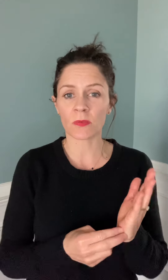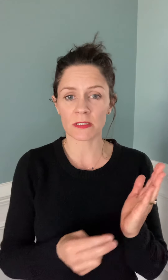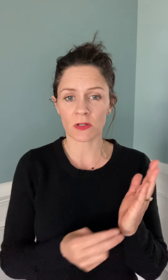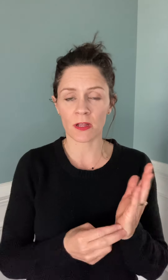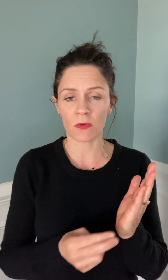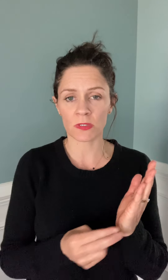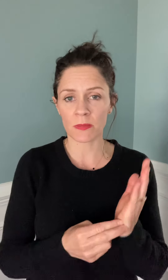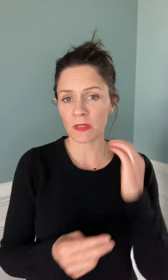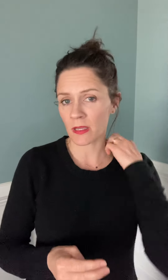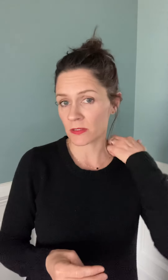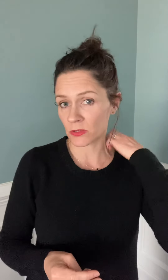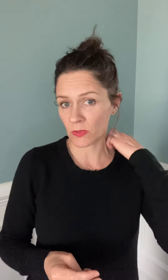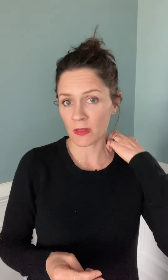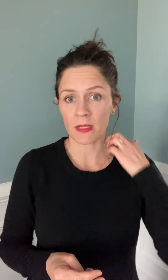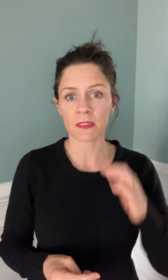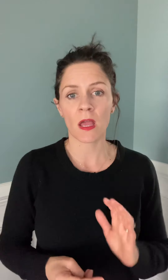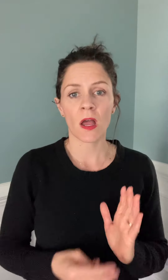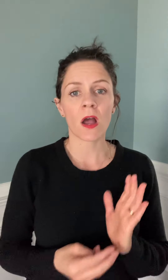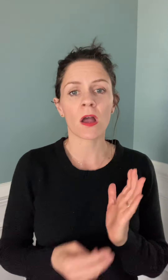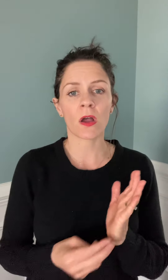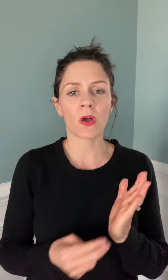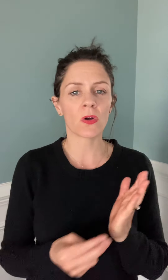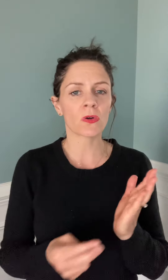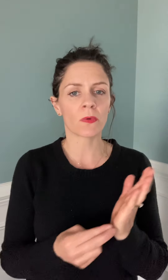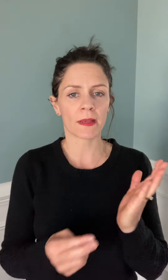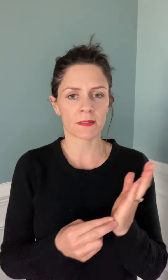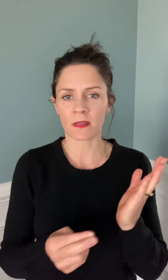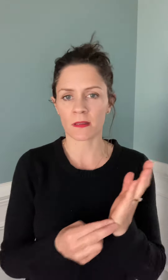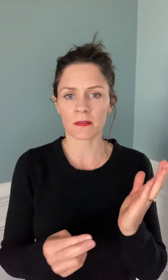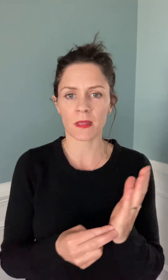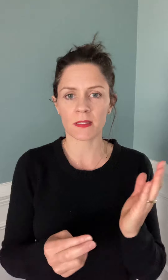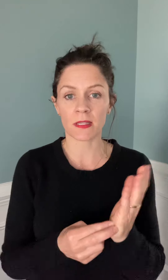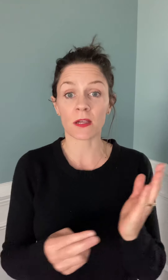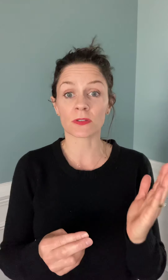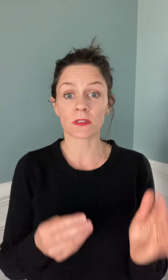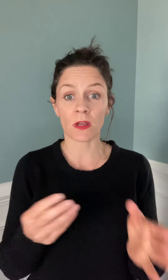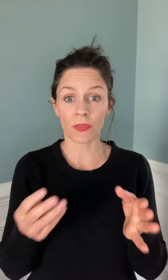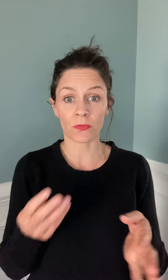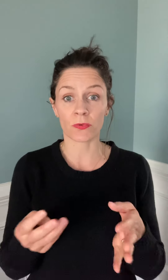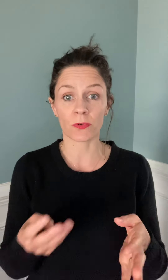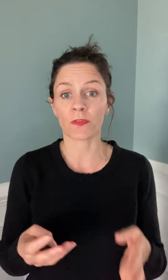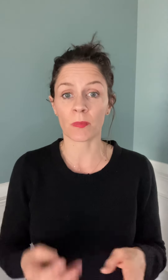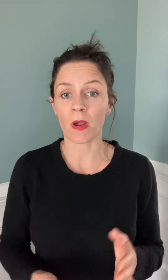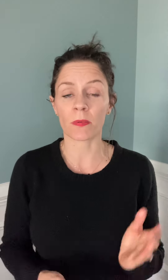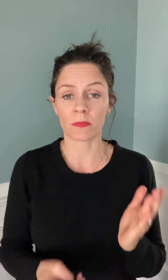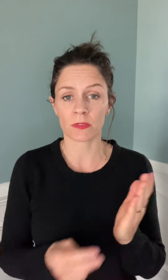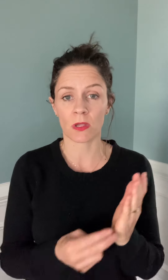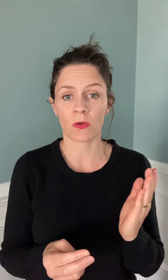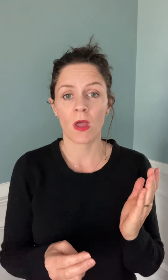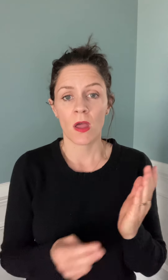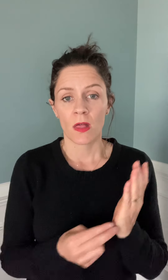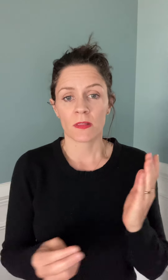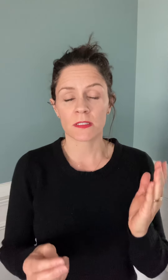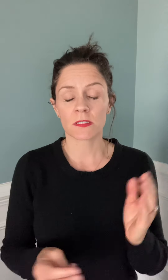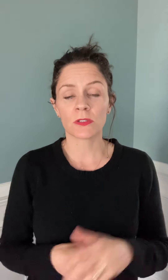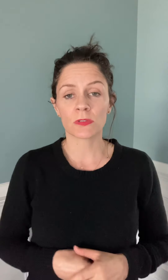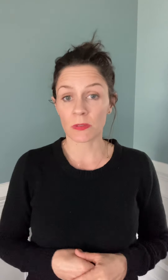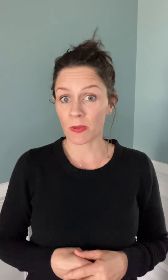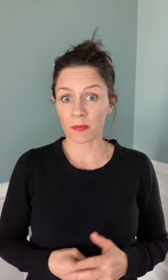You may start out with something and then you realize, oh wait a second, that's actually not the root of the problem. So let's use a public